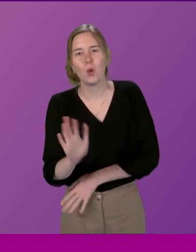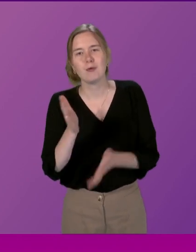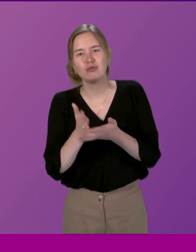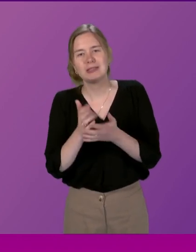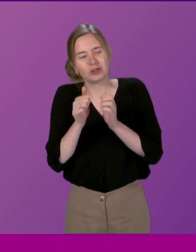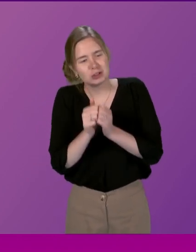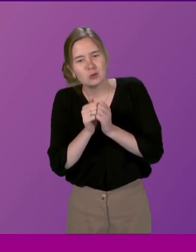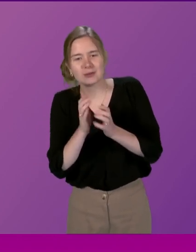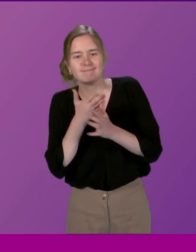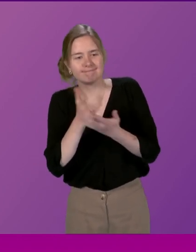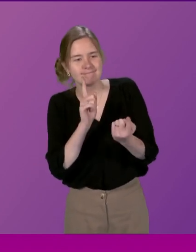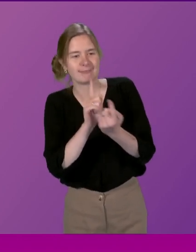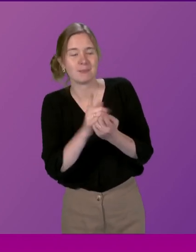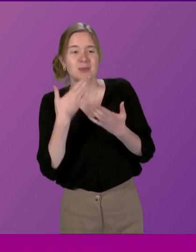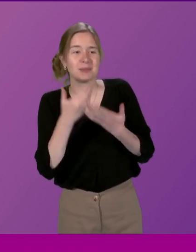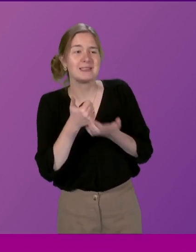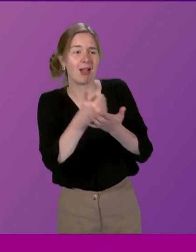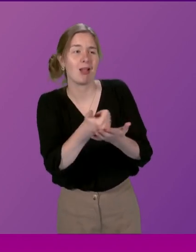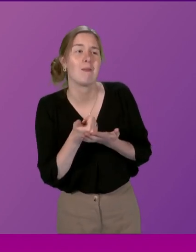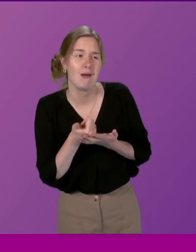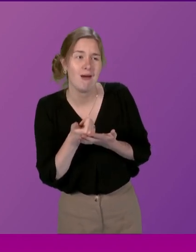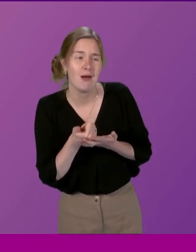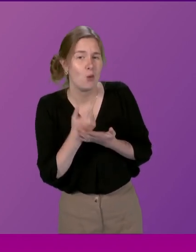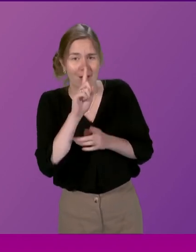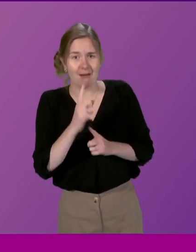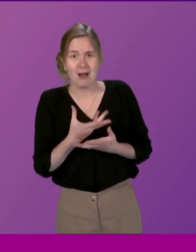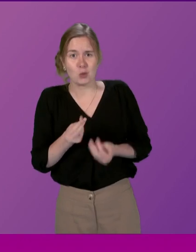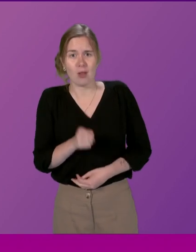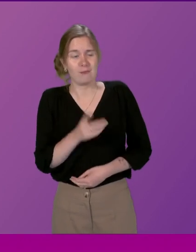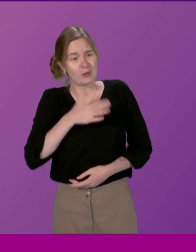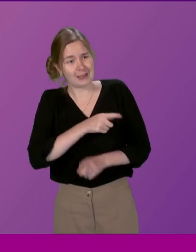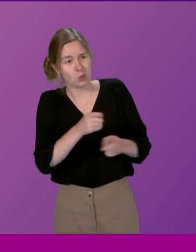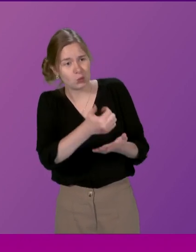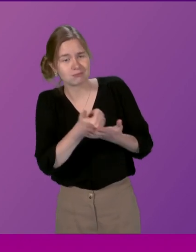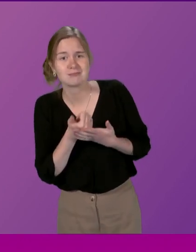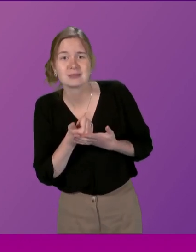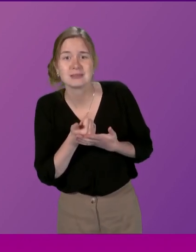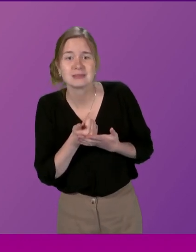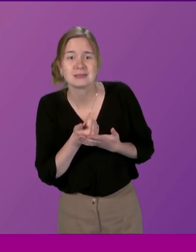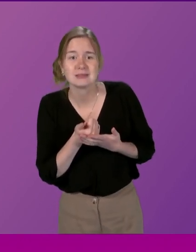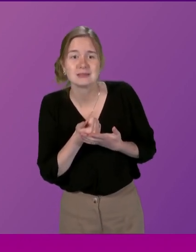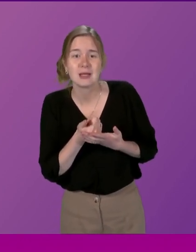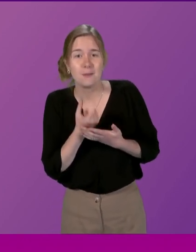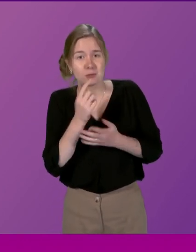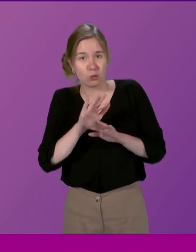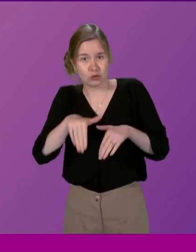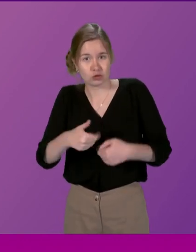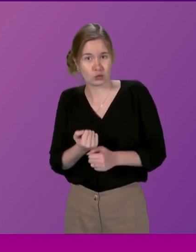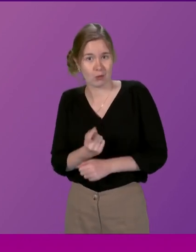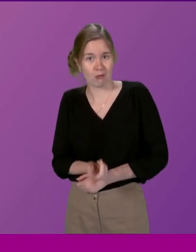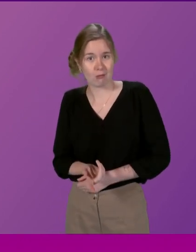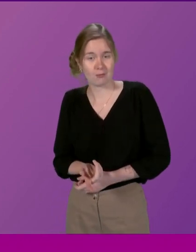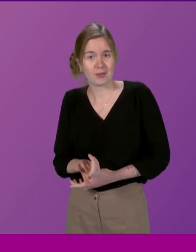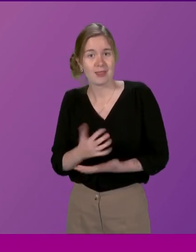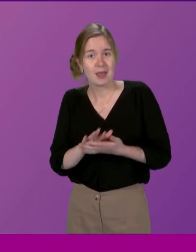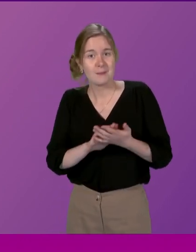genuinely going to them and saying, please help us with this problem, because we can't do it. Perhaps we shouldn't do it. And then